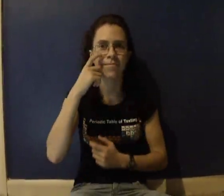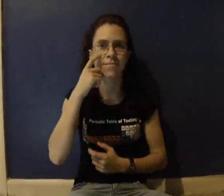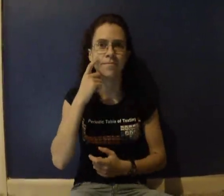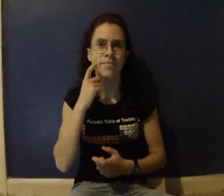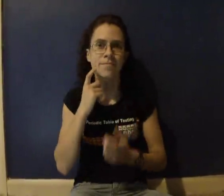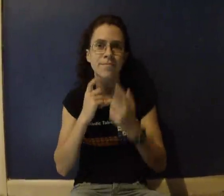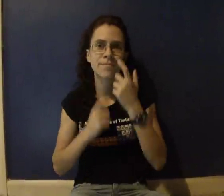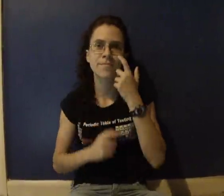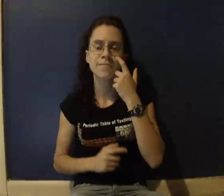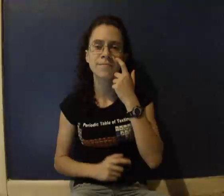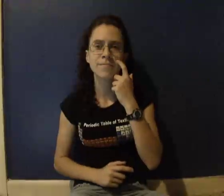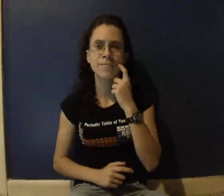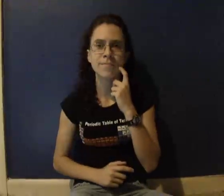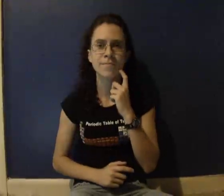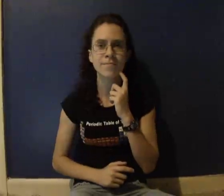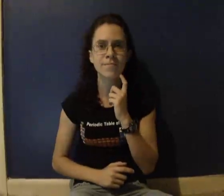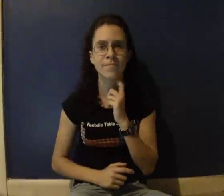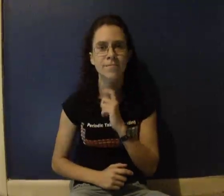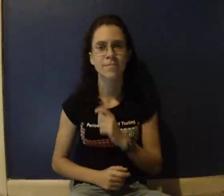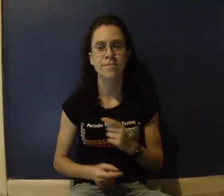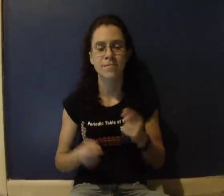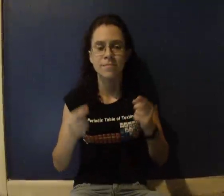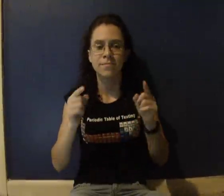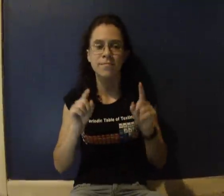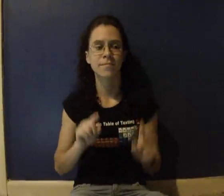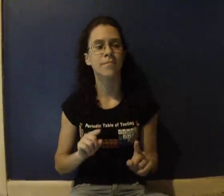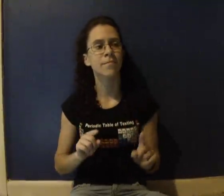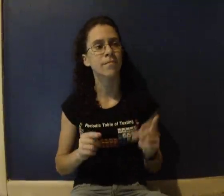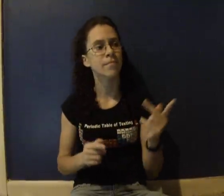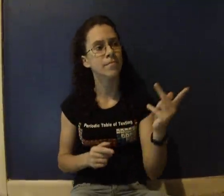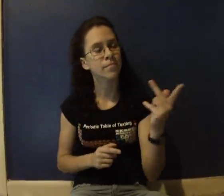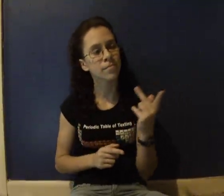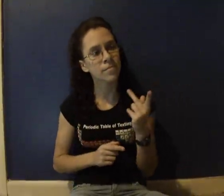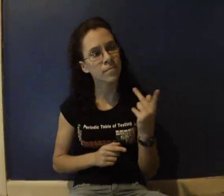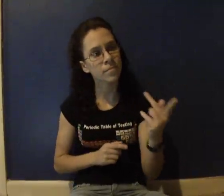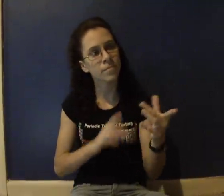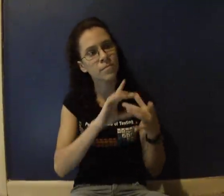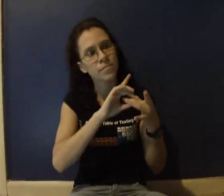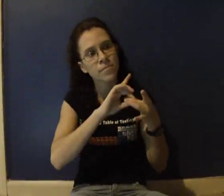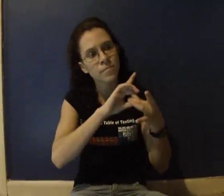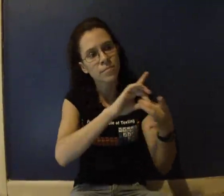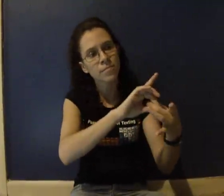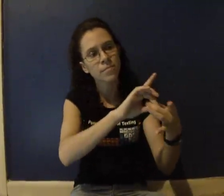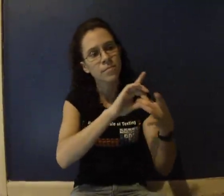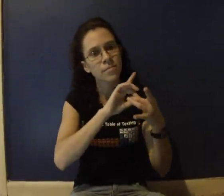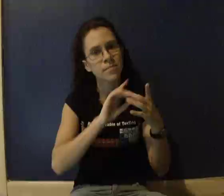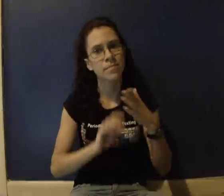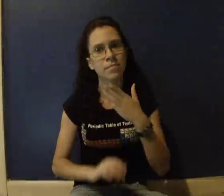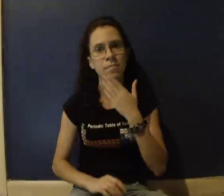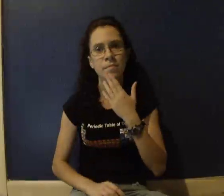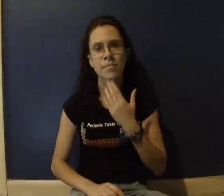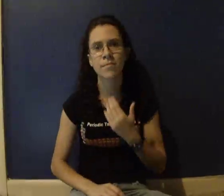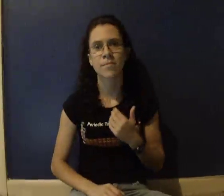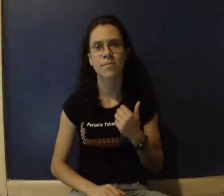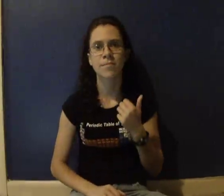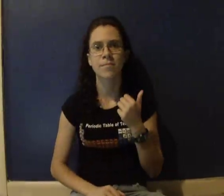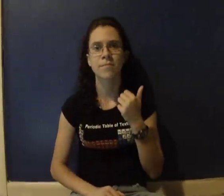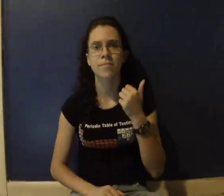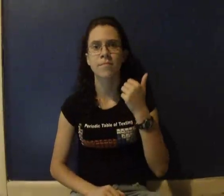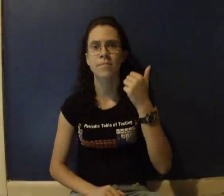on And I'm thinking too It's better than